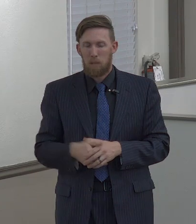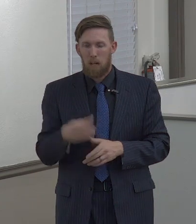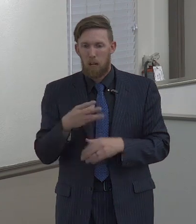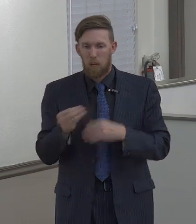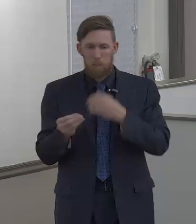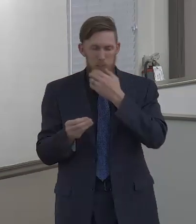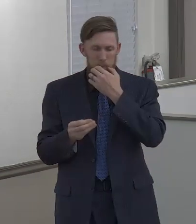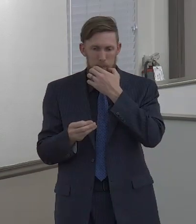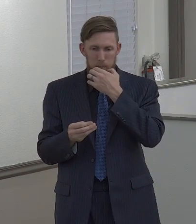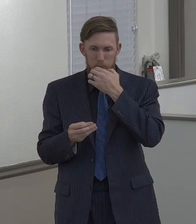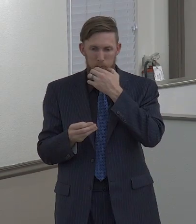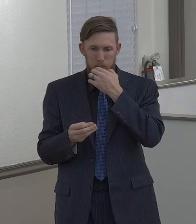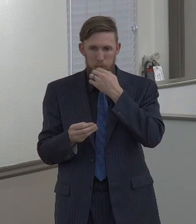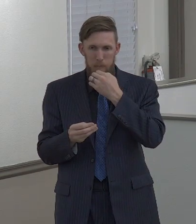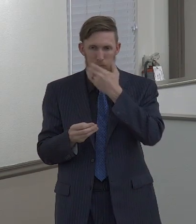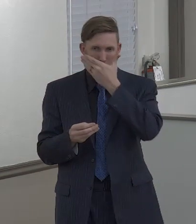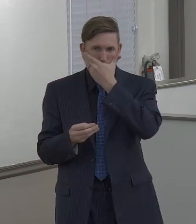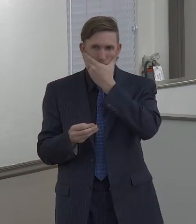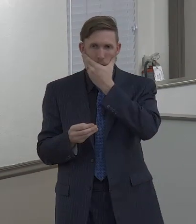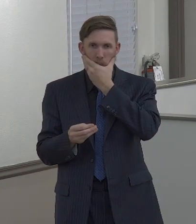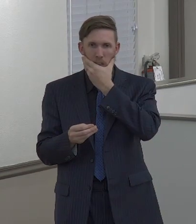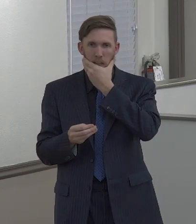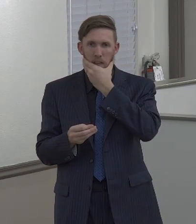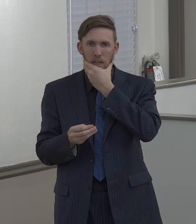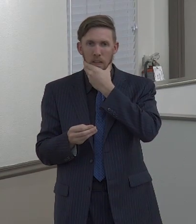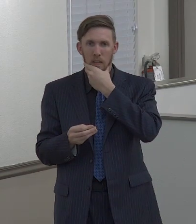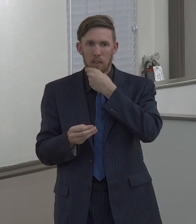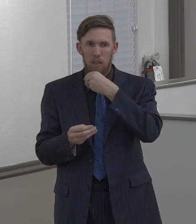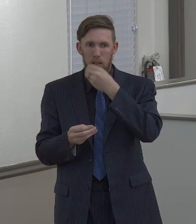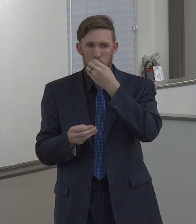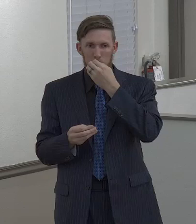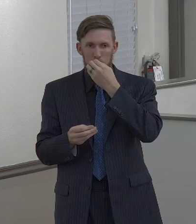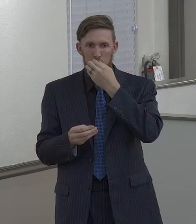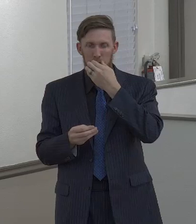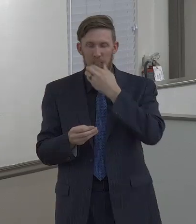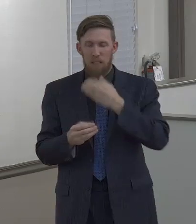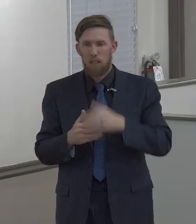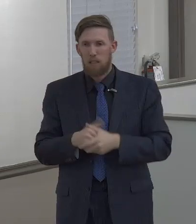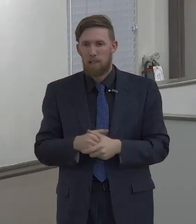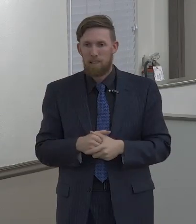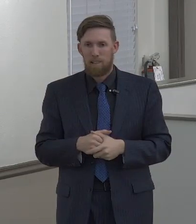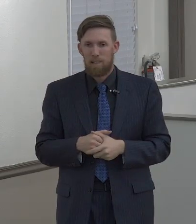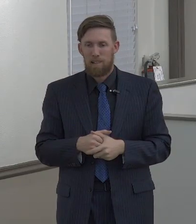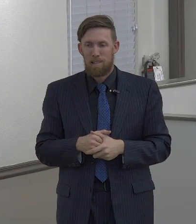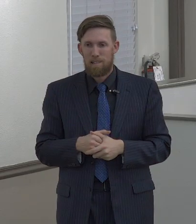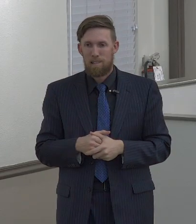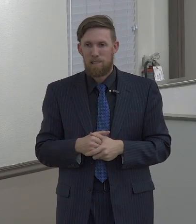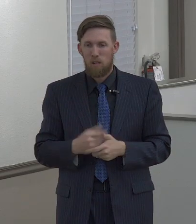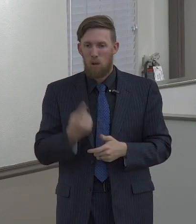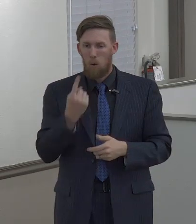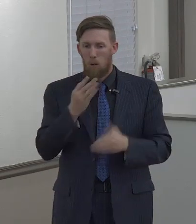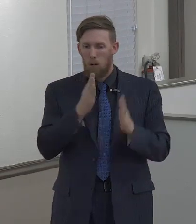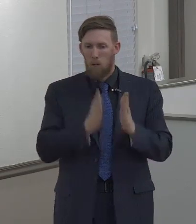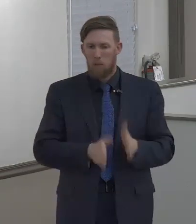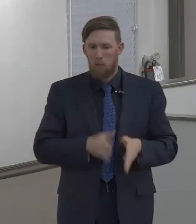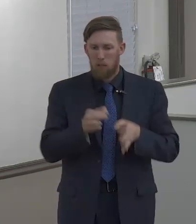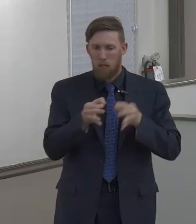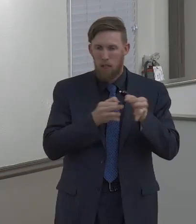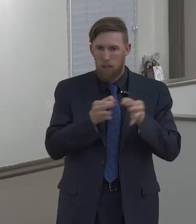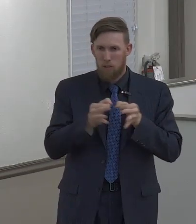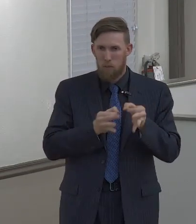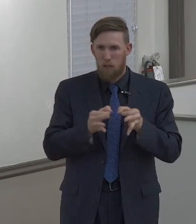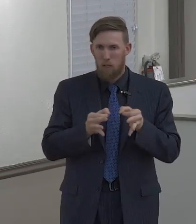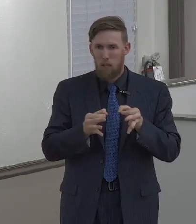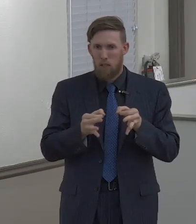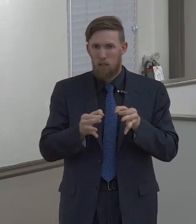assembled, they're all ready to be bonded together, and love is the garment that goes around it all and